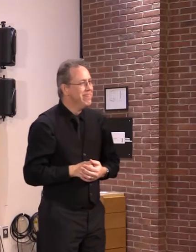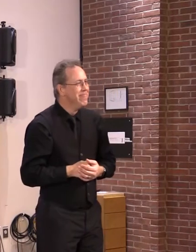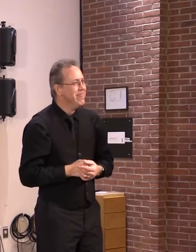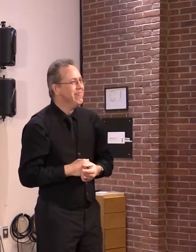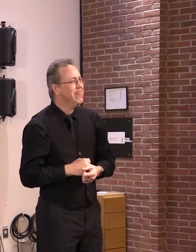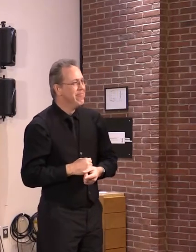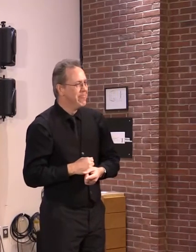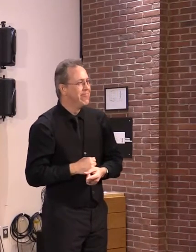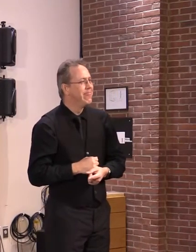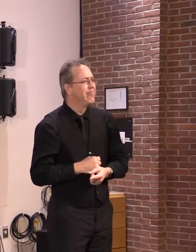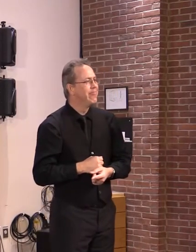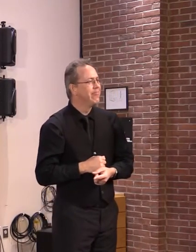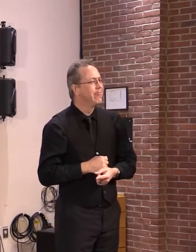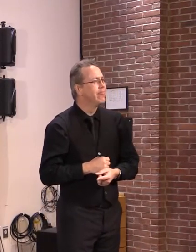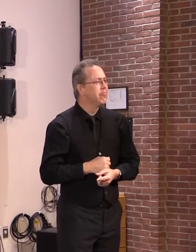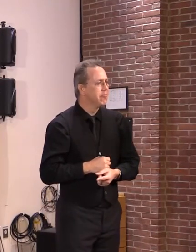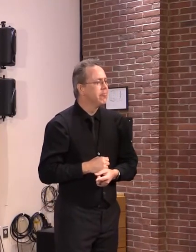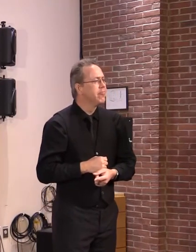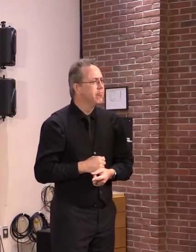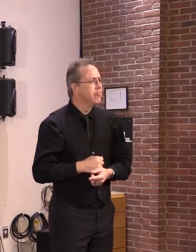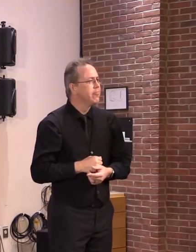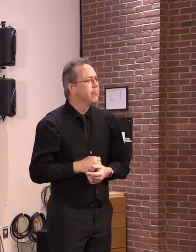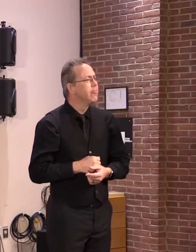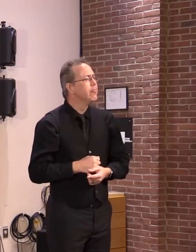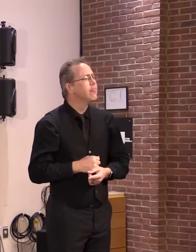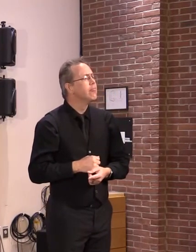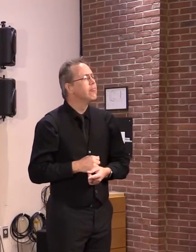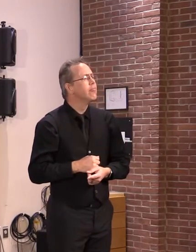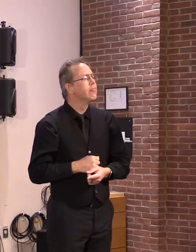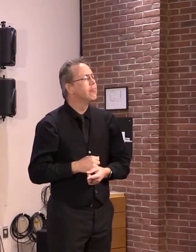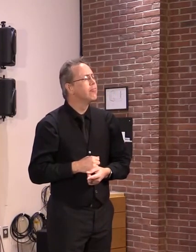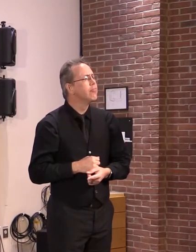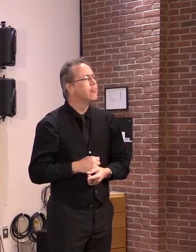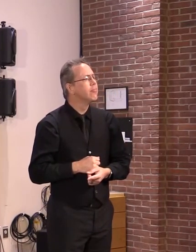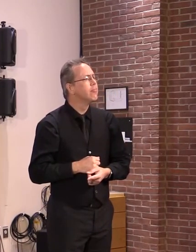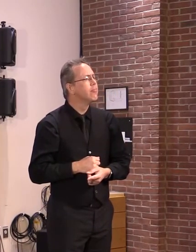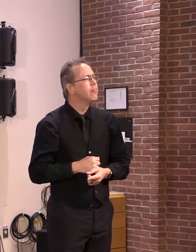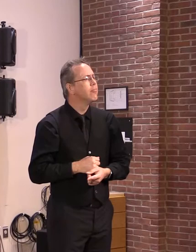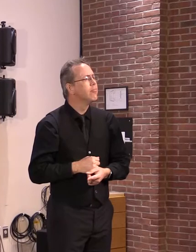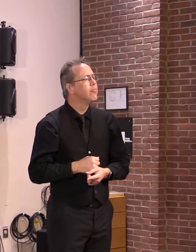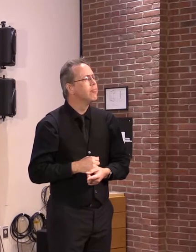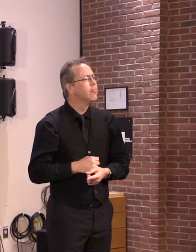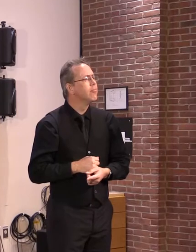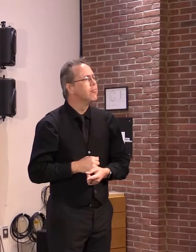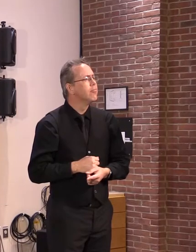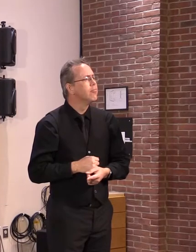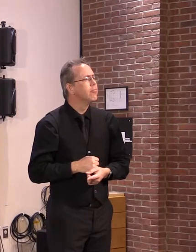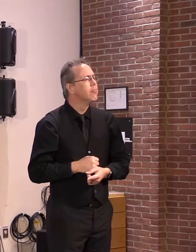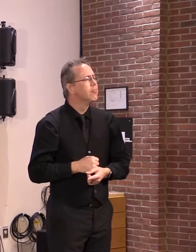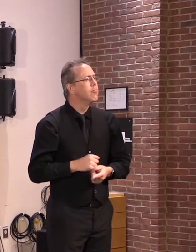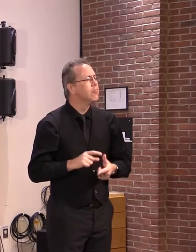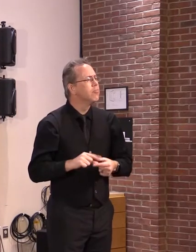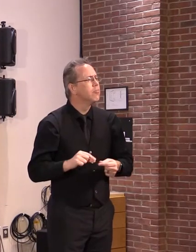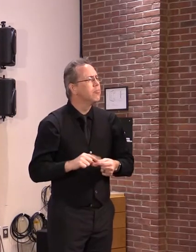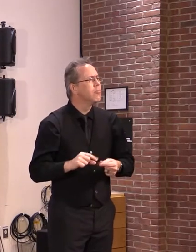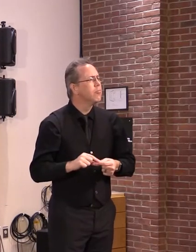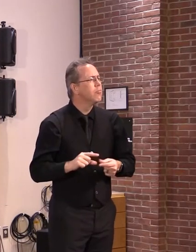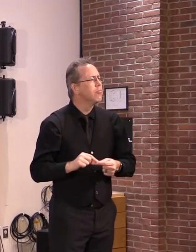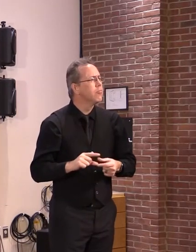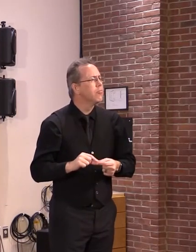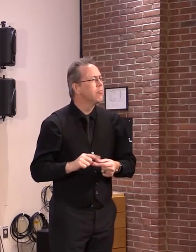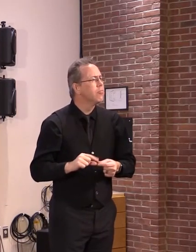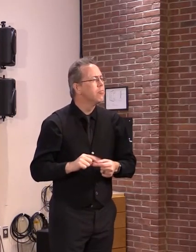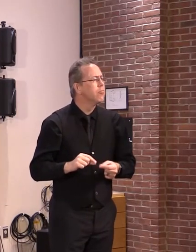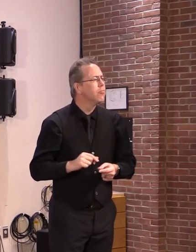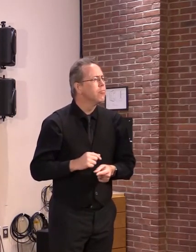They can't recruit program. the proposed, sorry, plan, I'm guessing